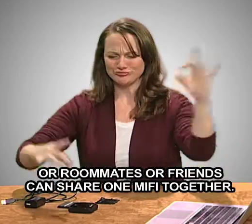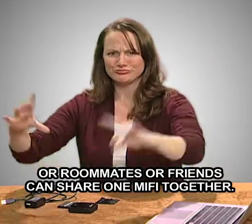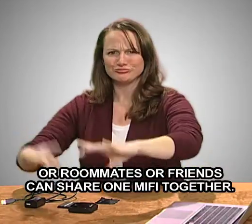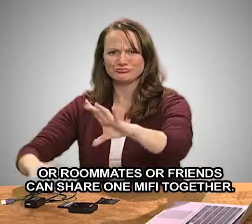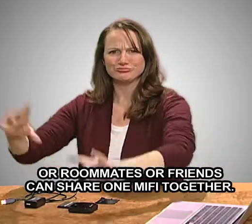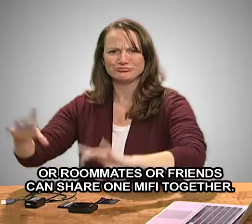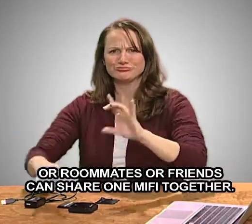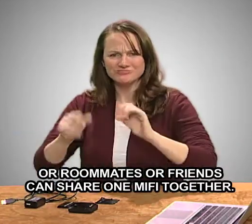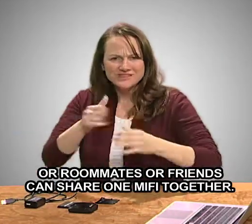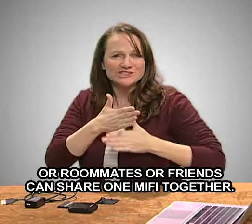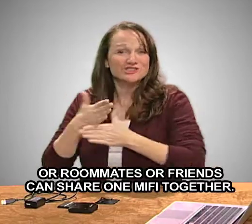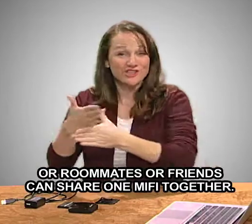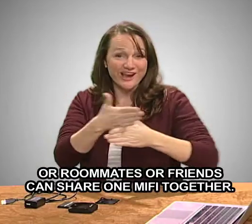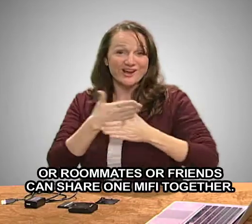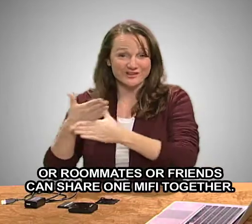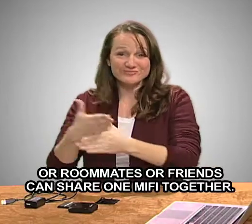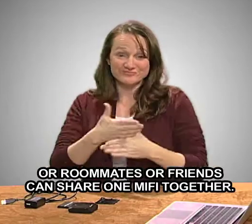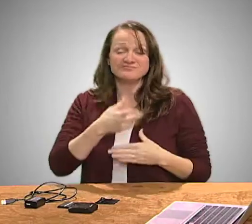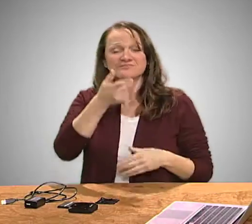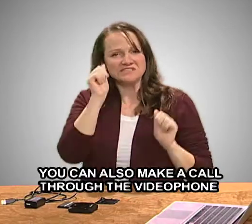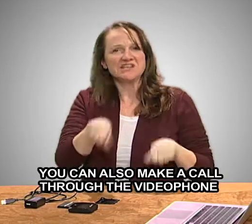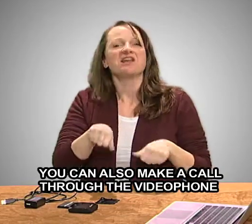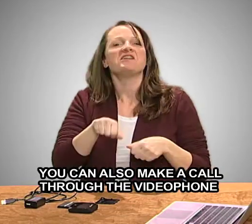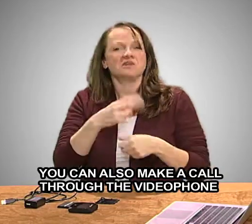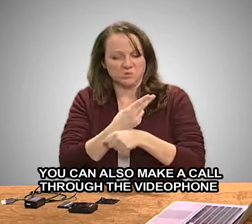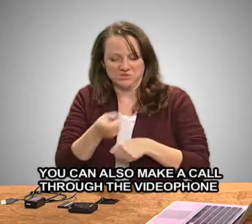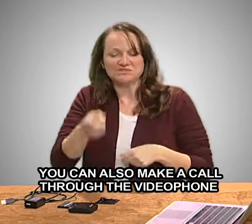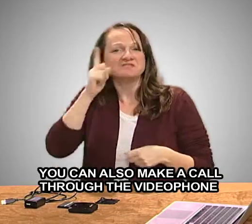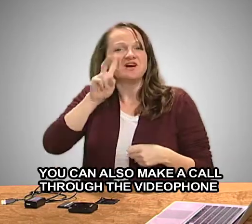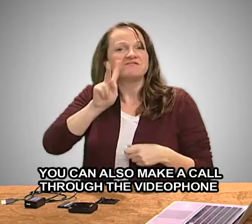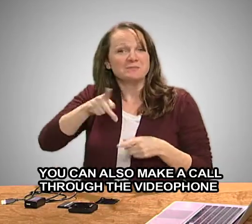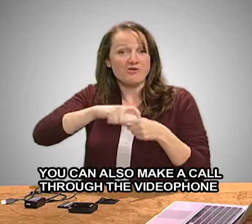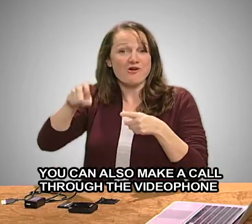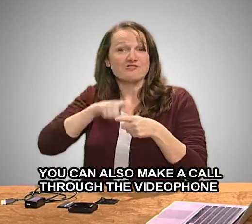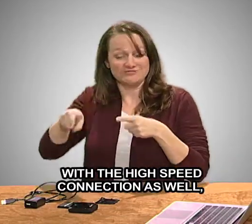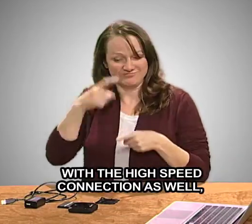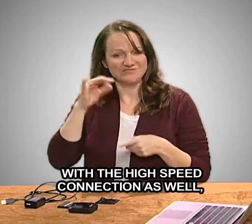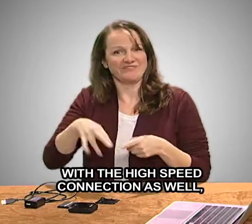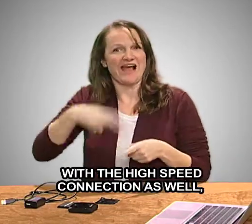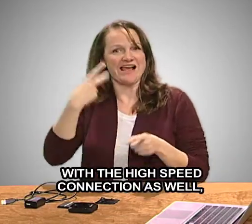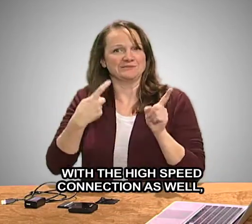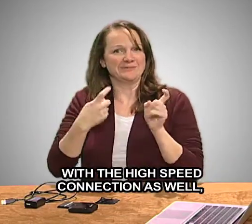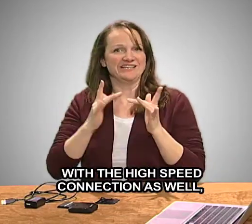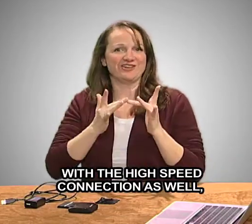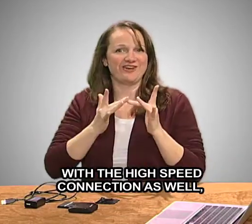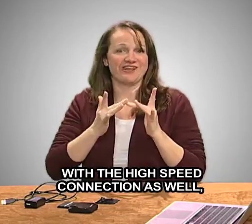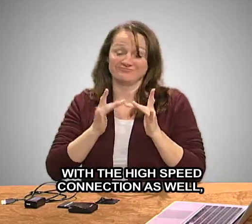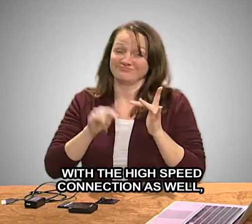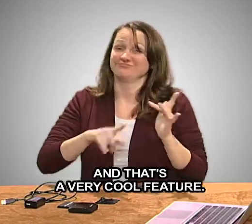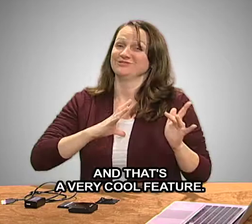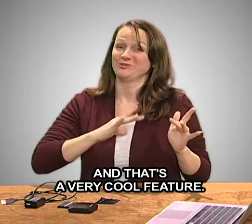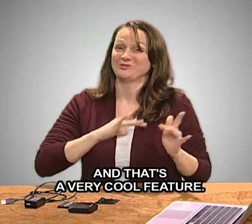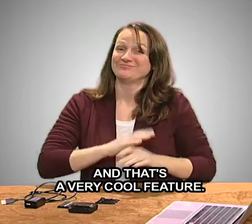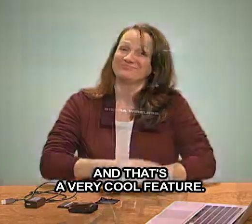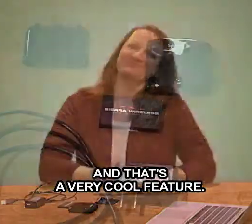one MiFi together. You can also make a call through the video phone with the high speed connection as well, and that's a very cool feature.